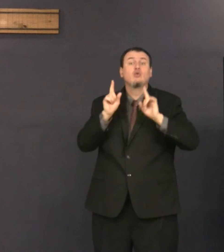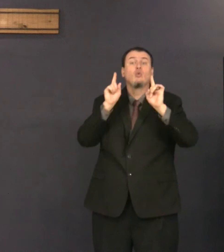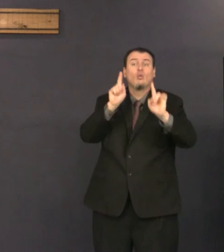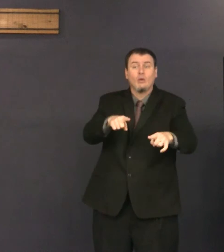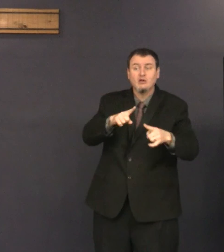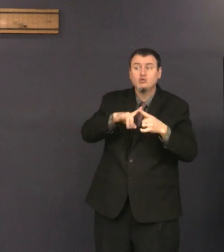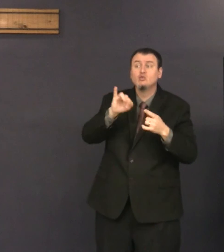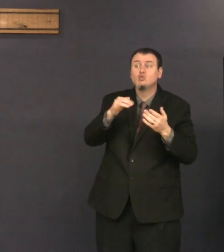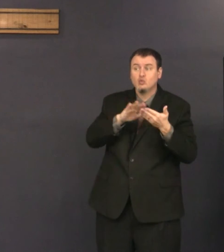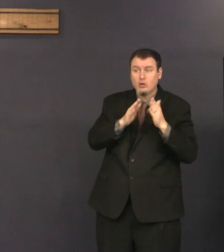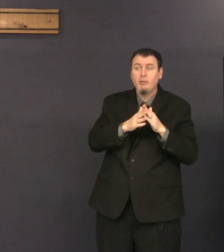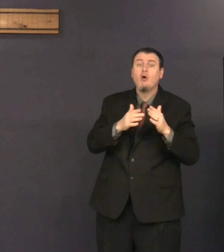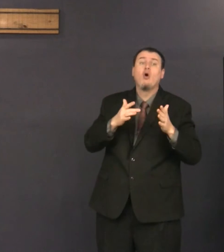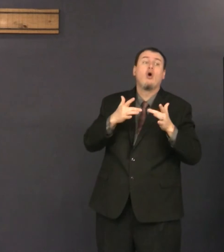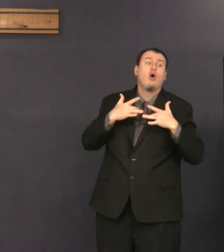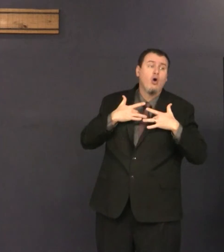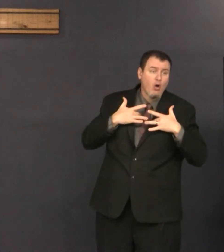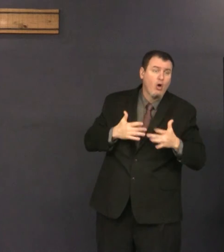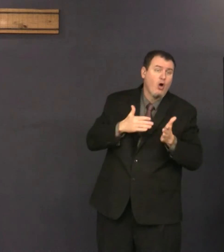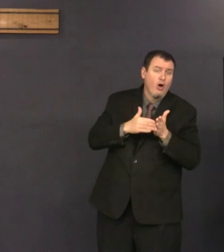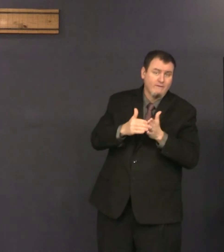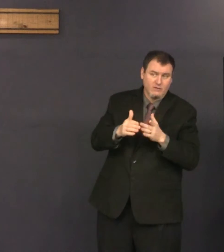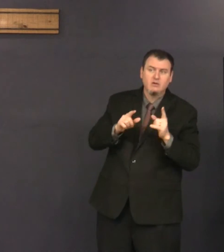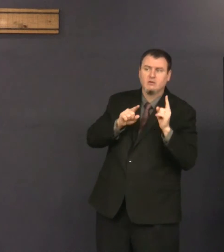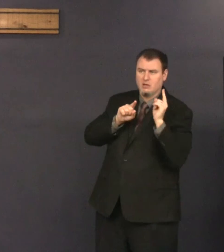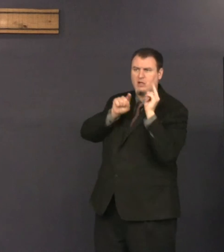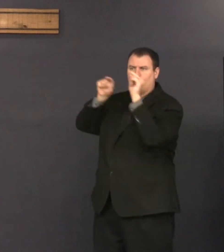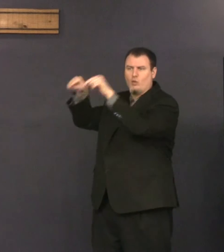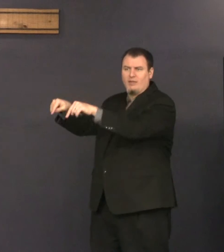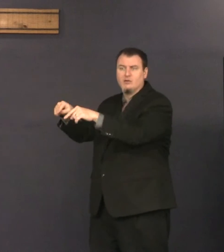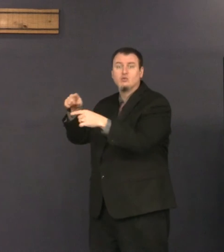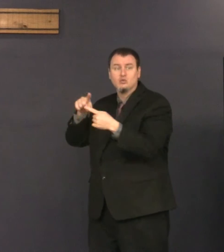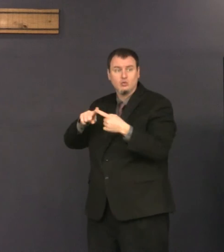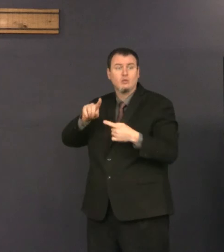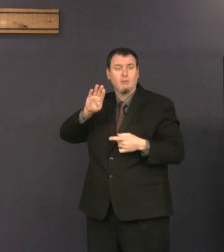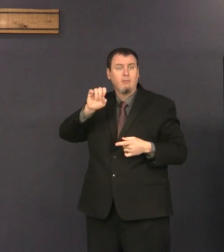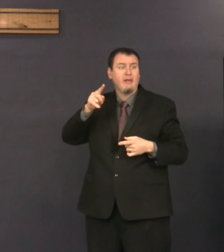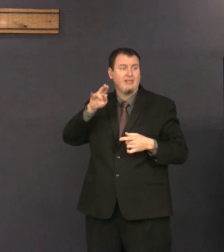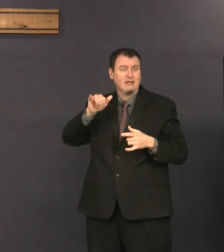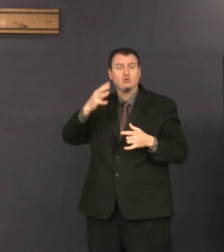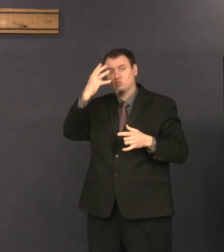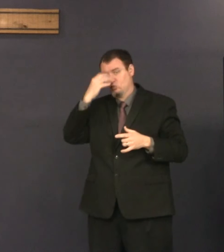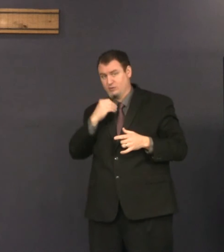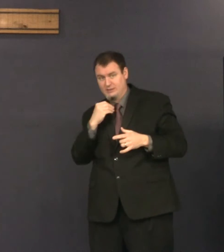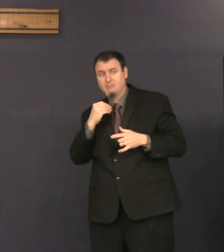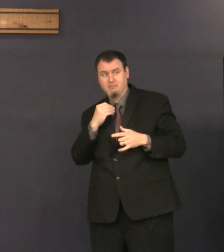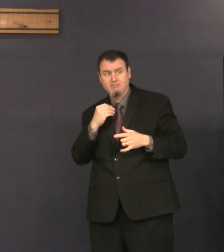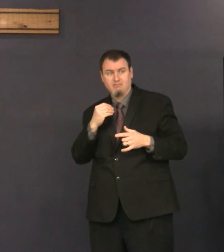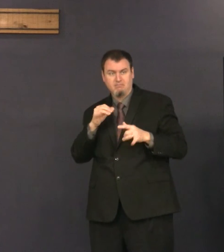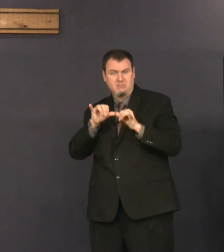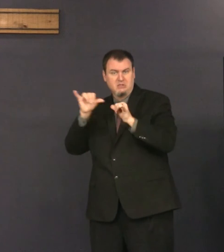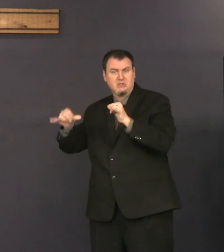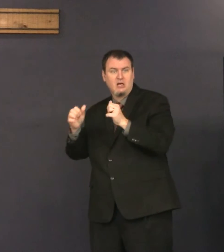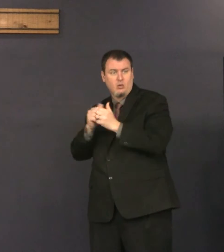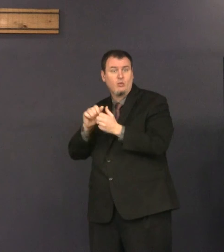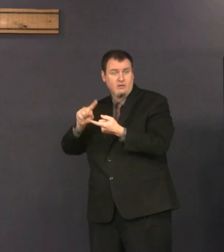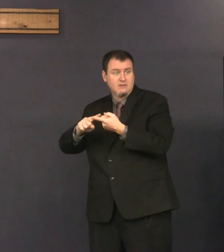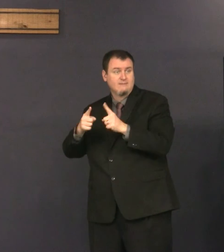And when Jesus went to Jerusalem, very often he would go to Bethany and stay